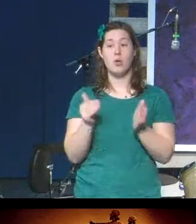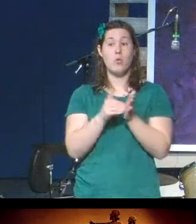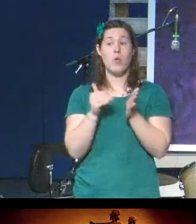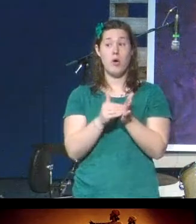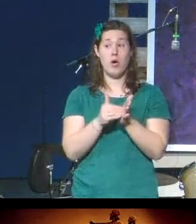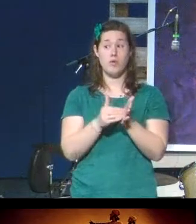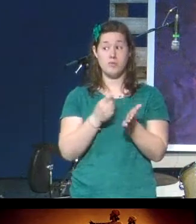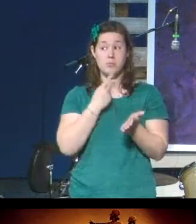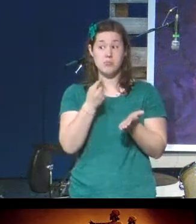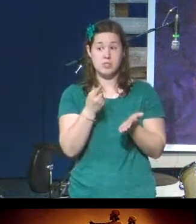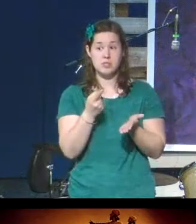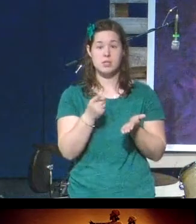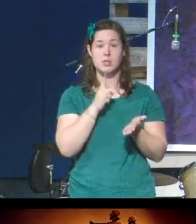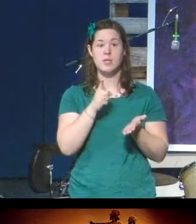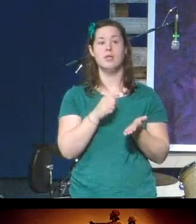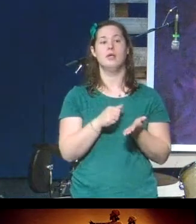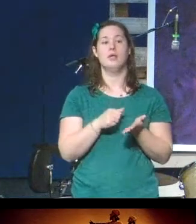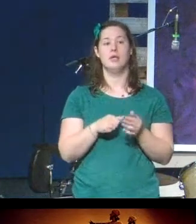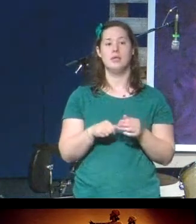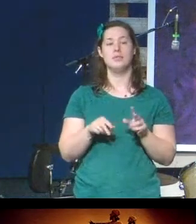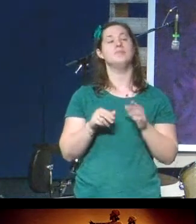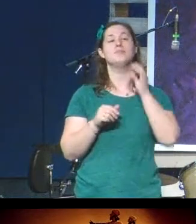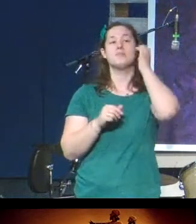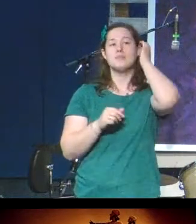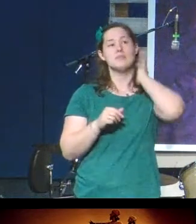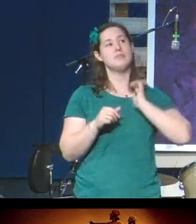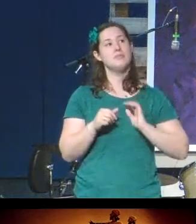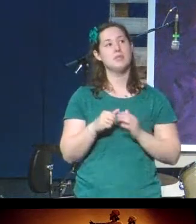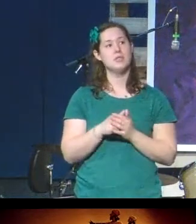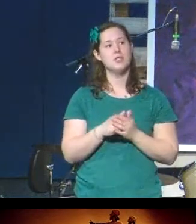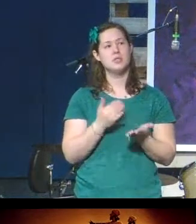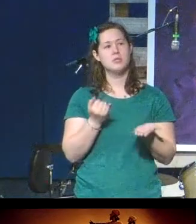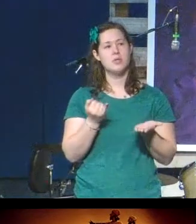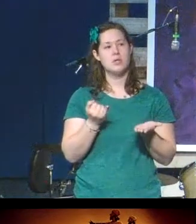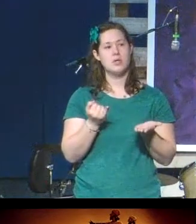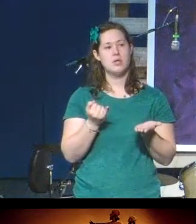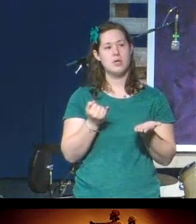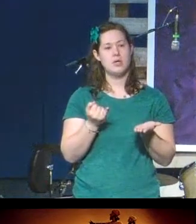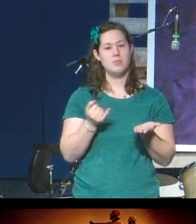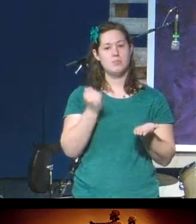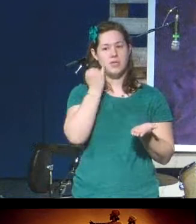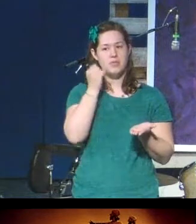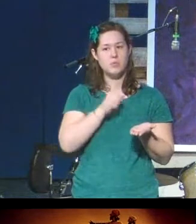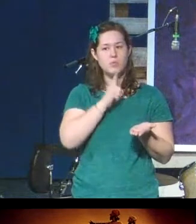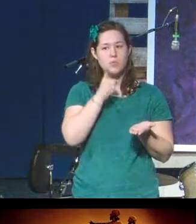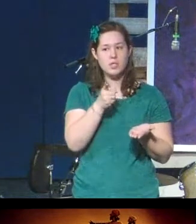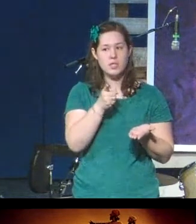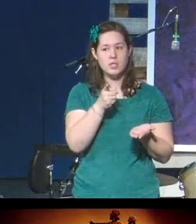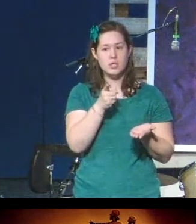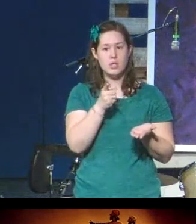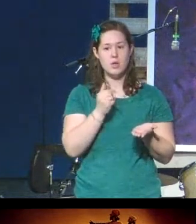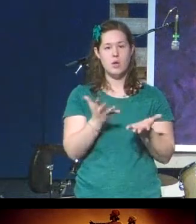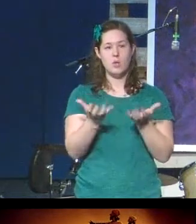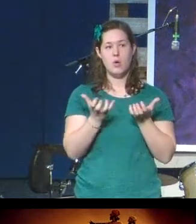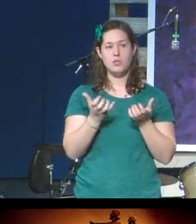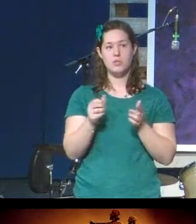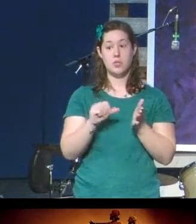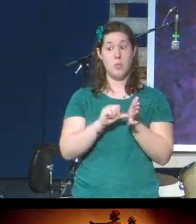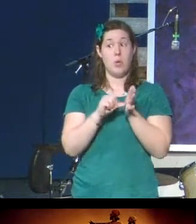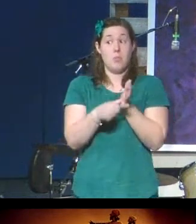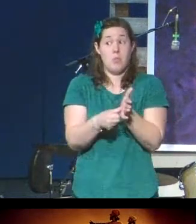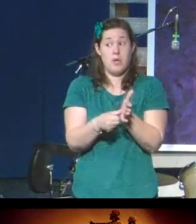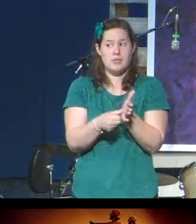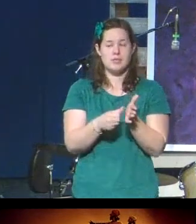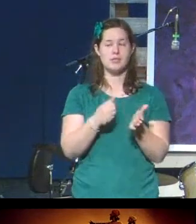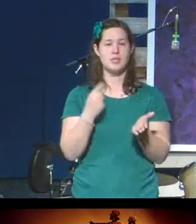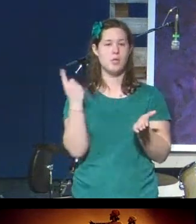document. Now, if you ever want to really impress someone or maybe even confuse them in a Sunday school class or in a Bible study, especially if you're talking about Old